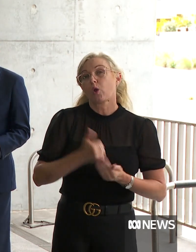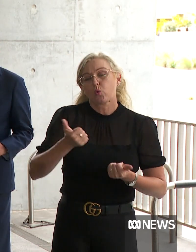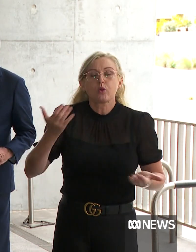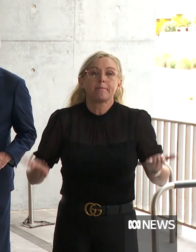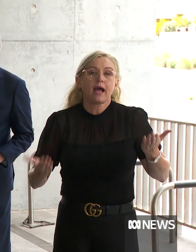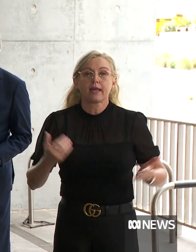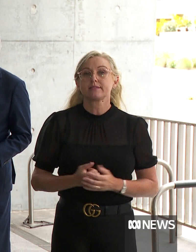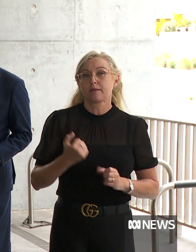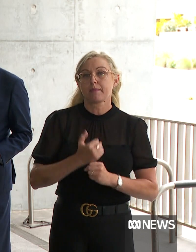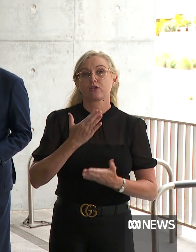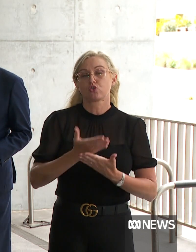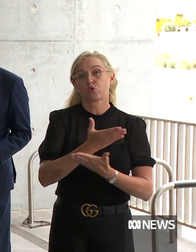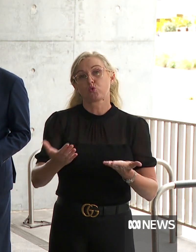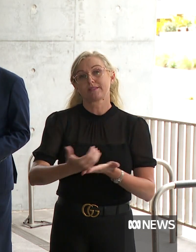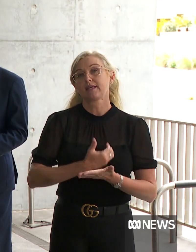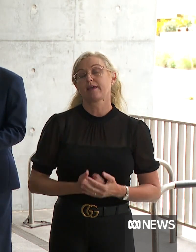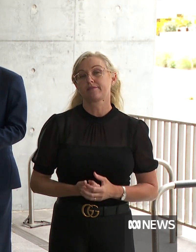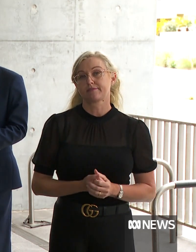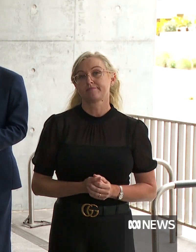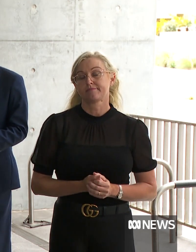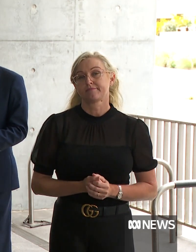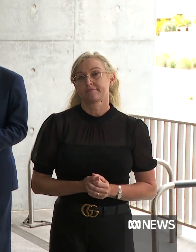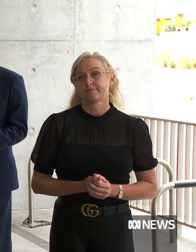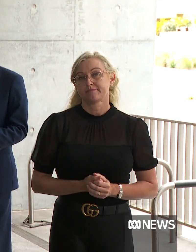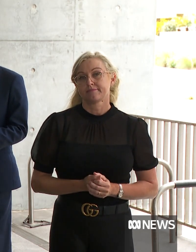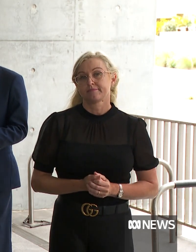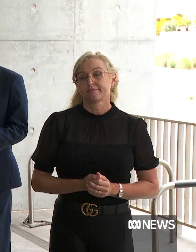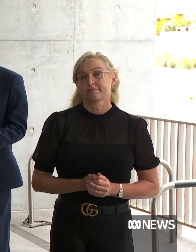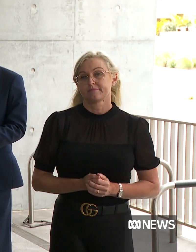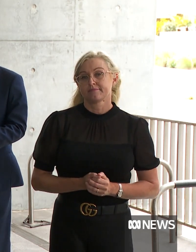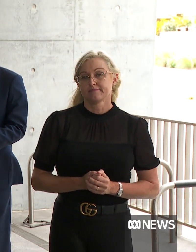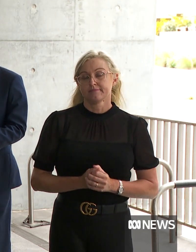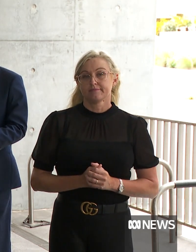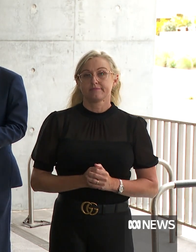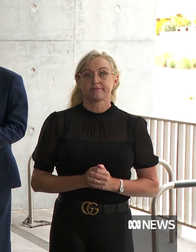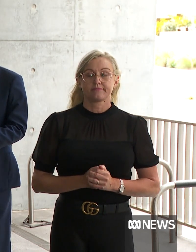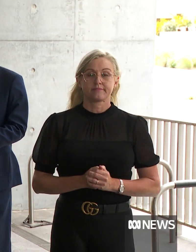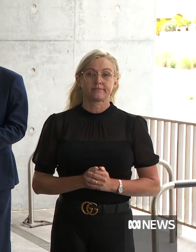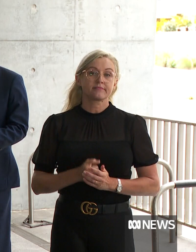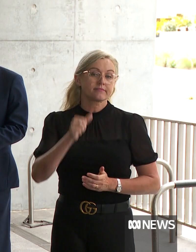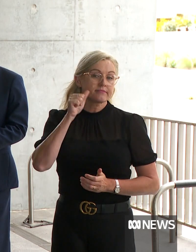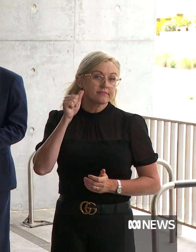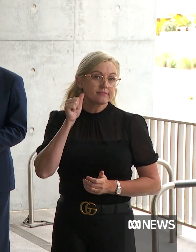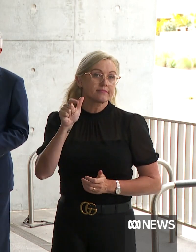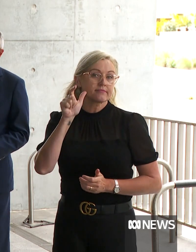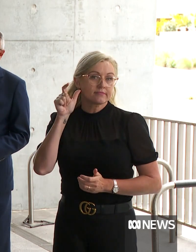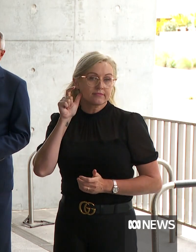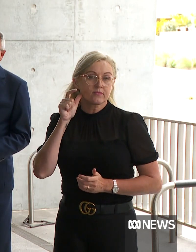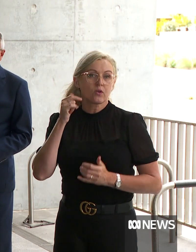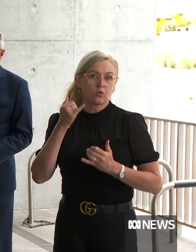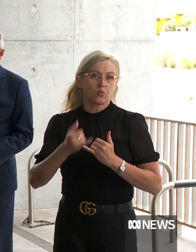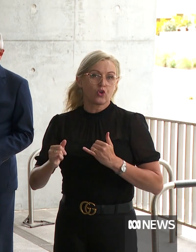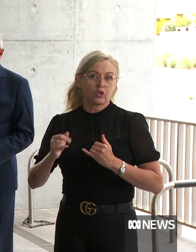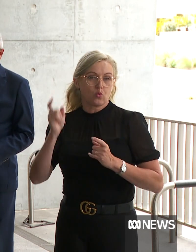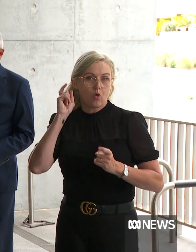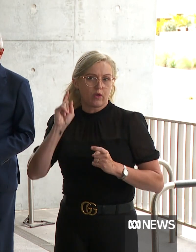able to keep people safe. Obviously, the biggest concern that's come through over the last 24 to 48 hours has been the impact on our health